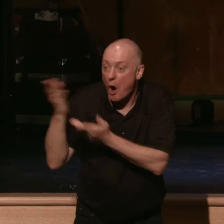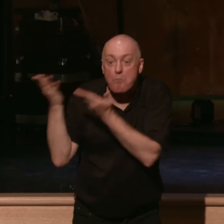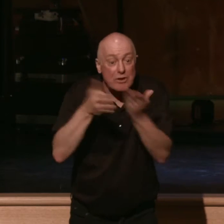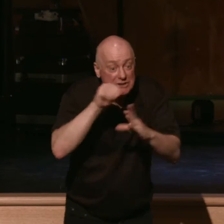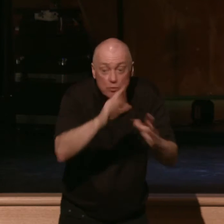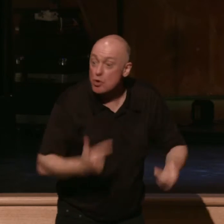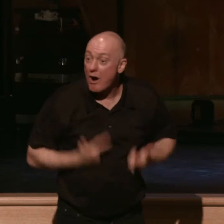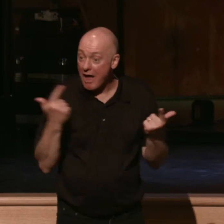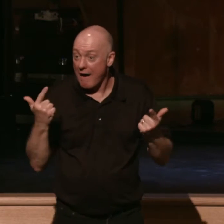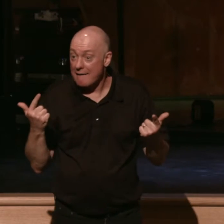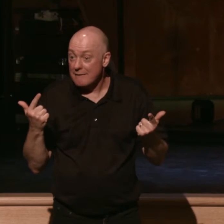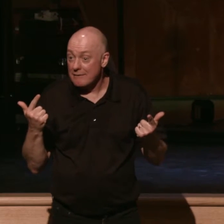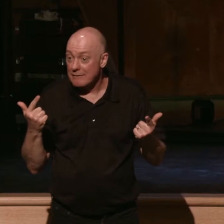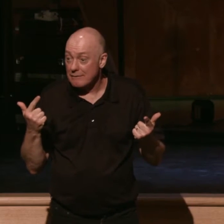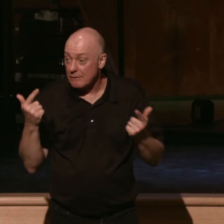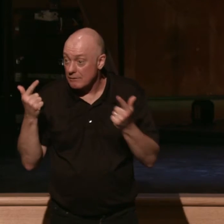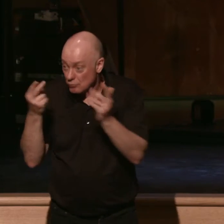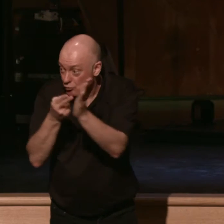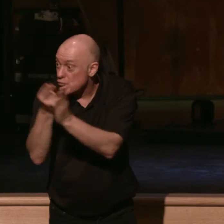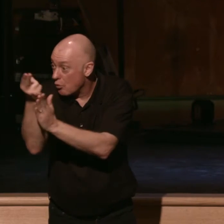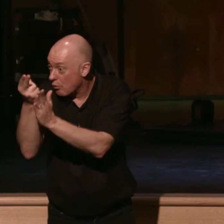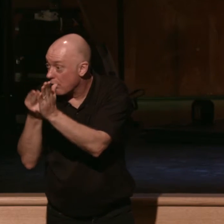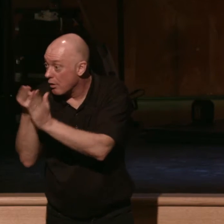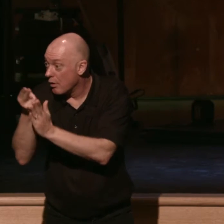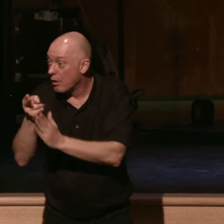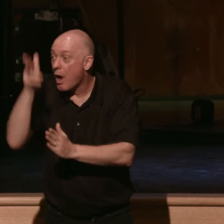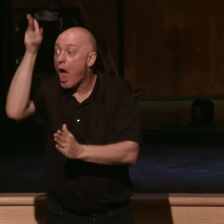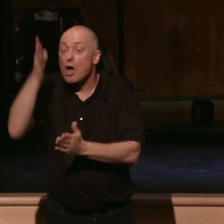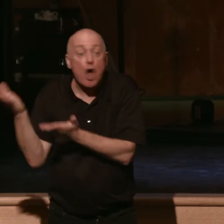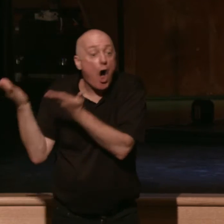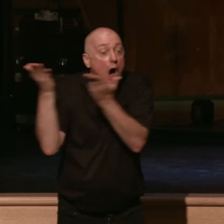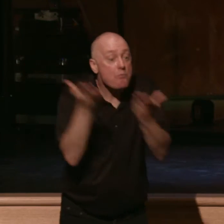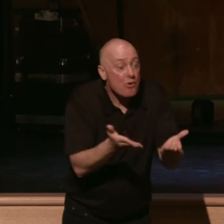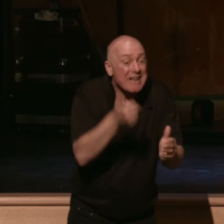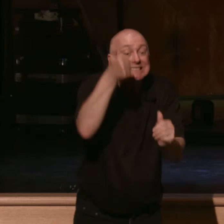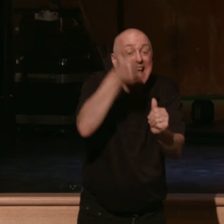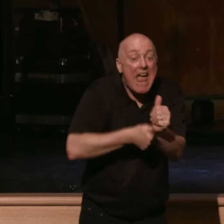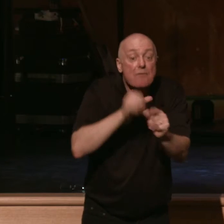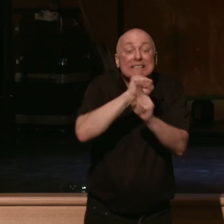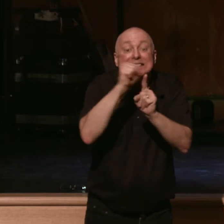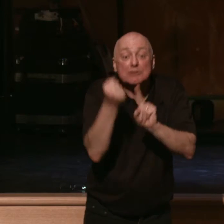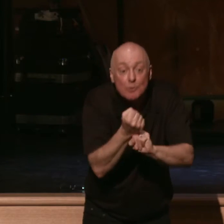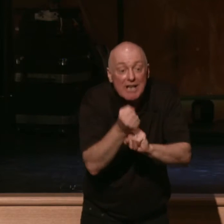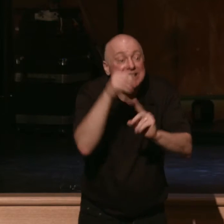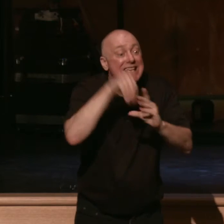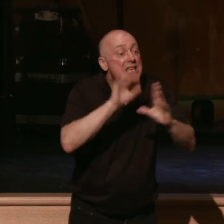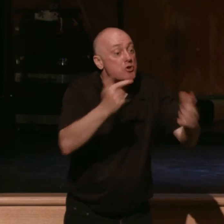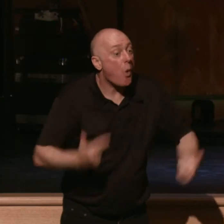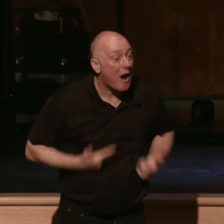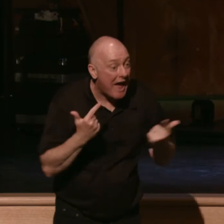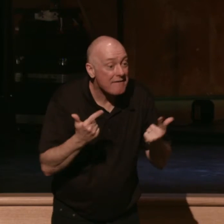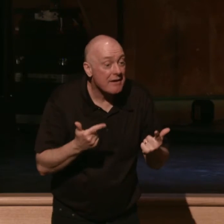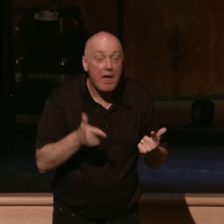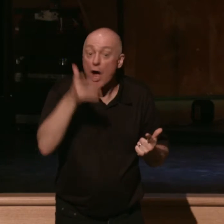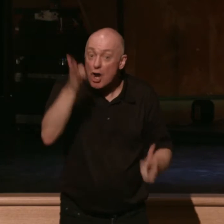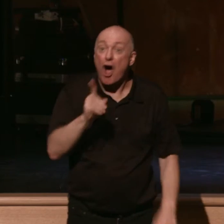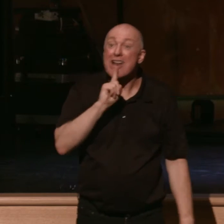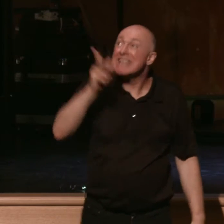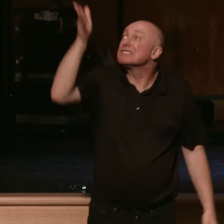That's a big truth. God brings every situation in your life. God is God. He's